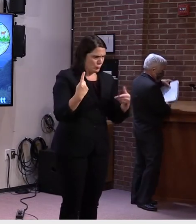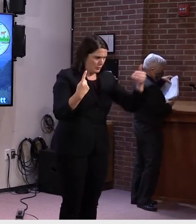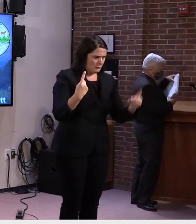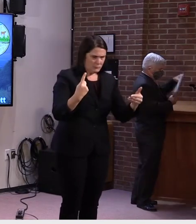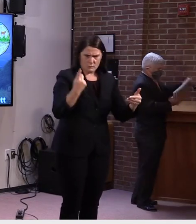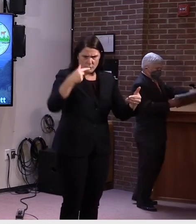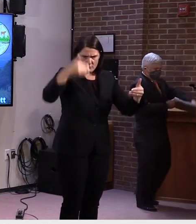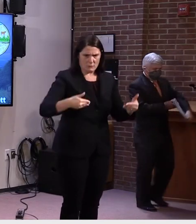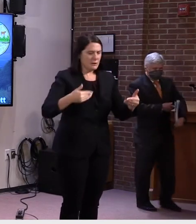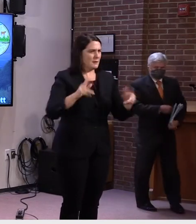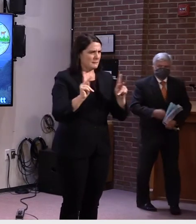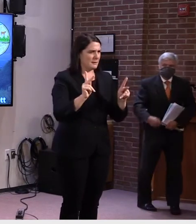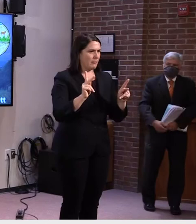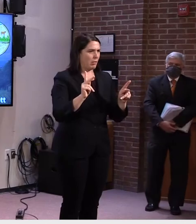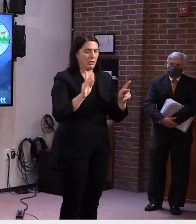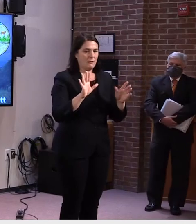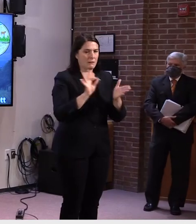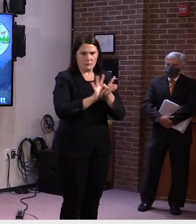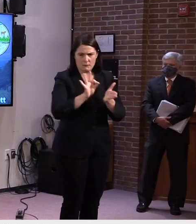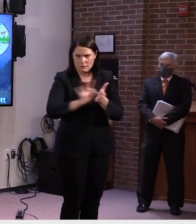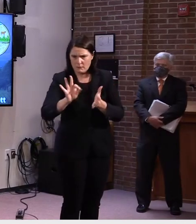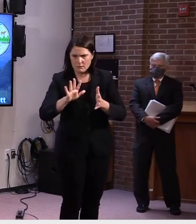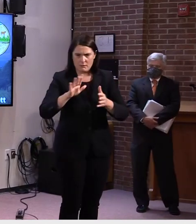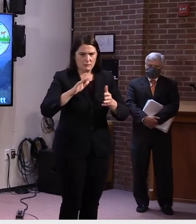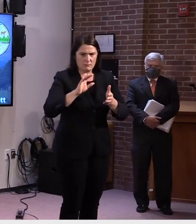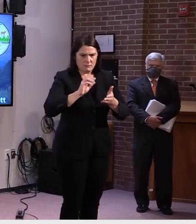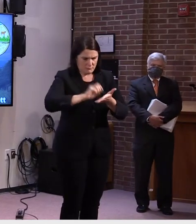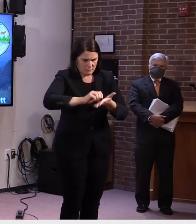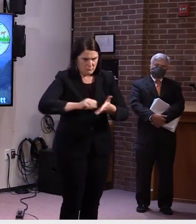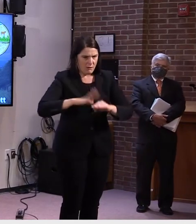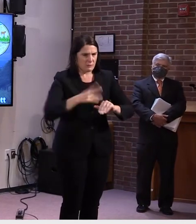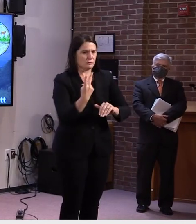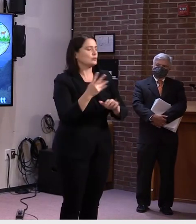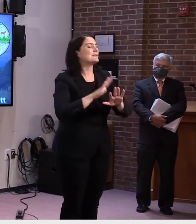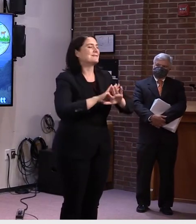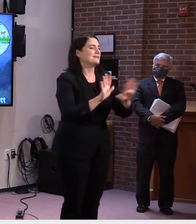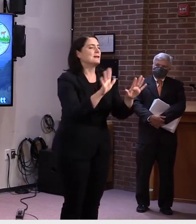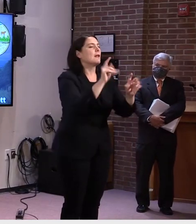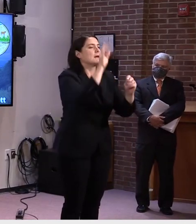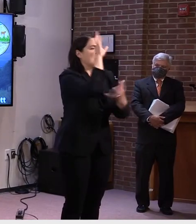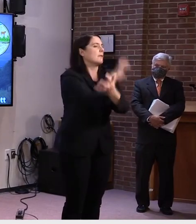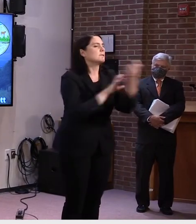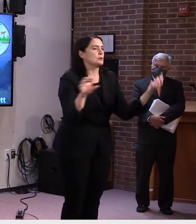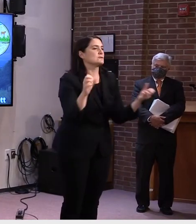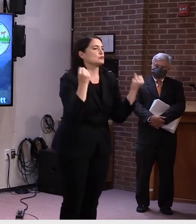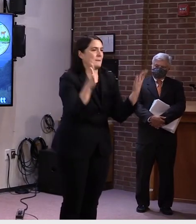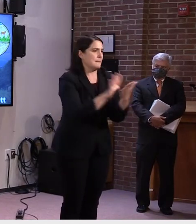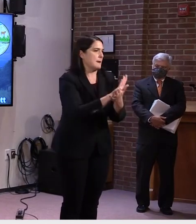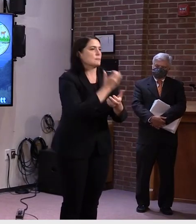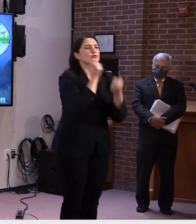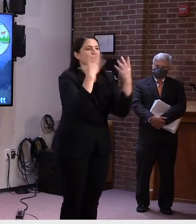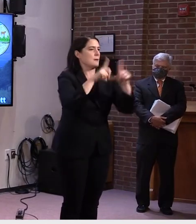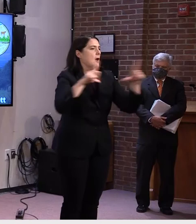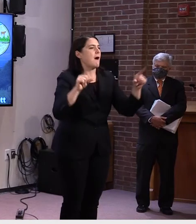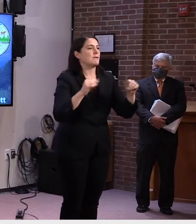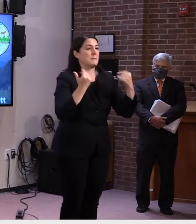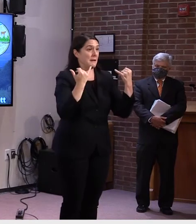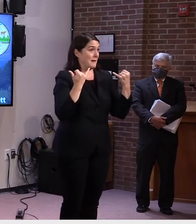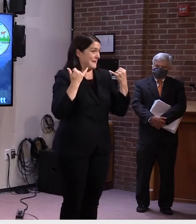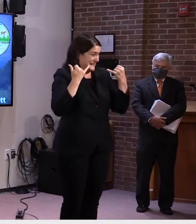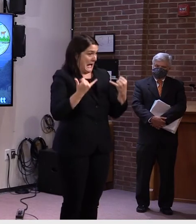complicated. Uh, whereas with the general election, there'll be just one ballot. Uh, so that will be a bit different.